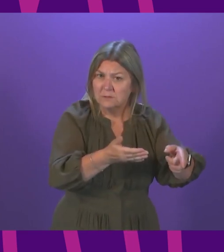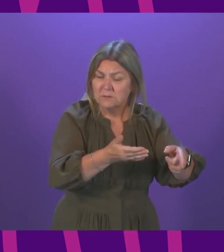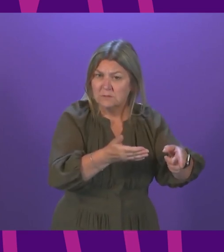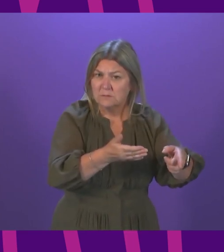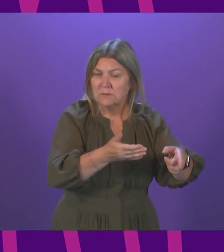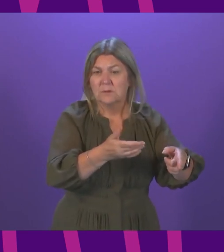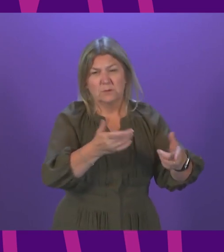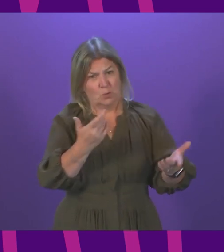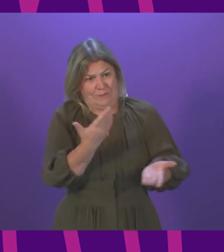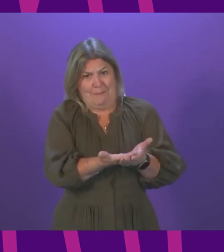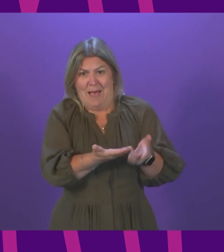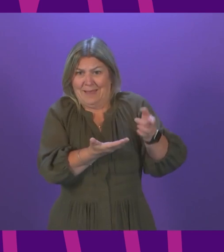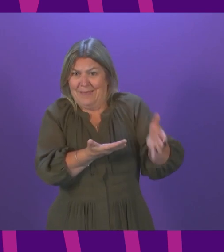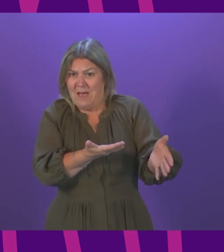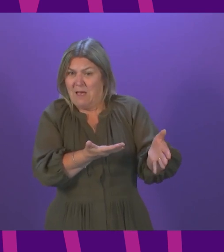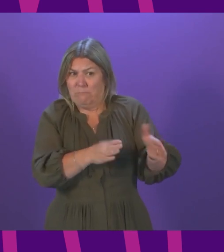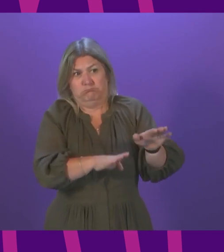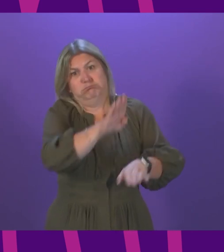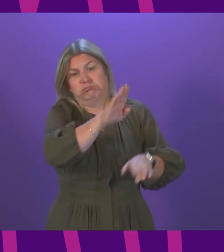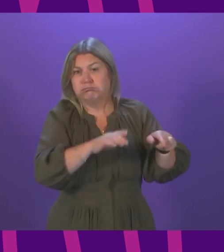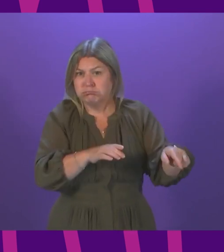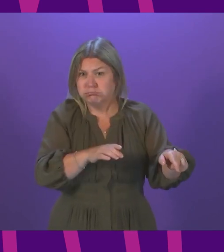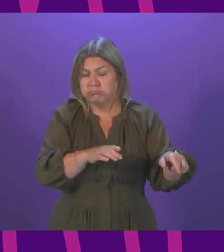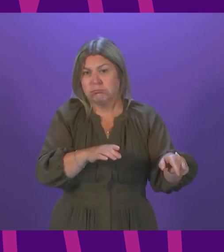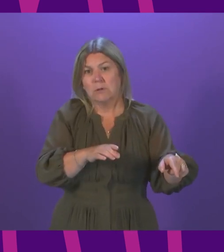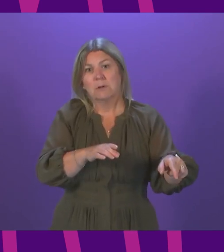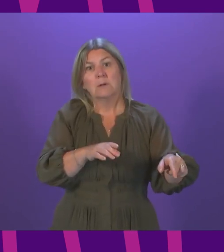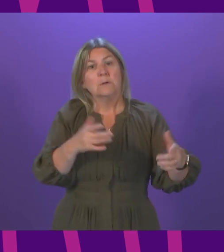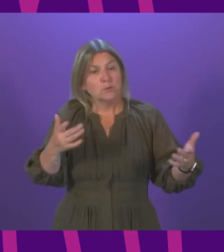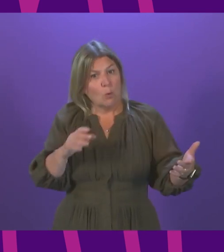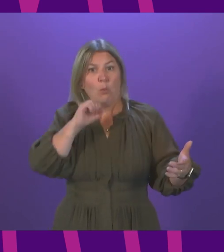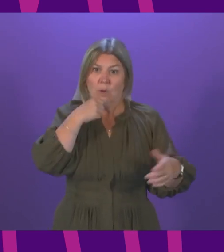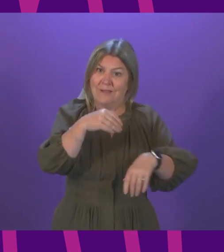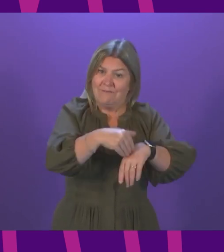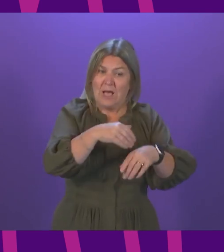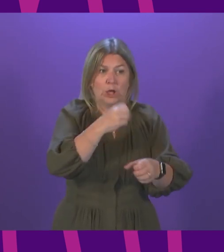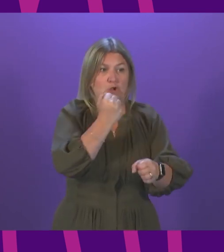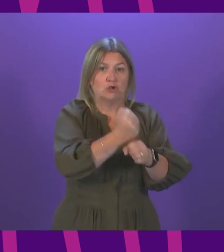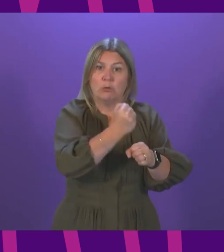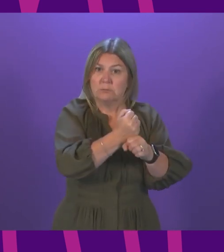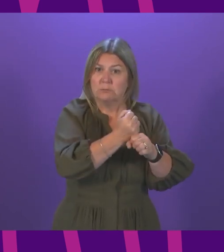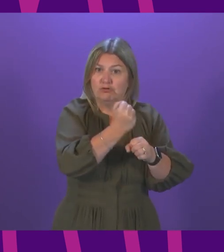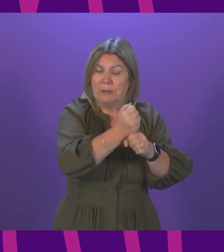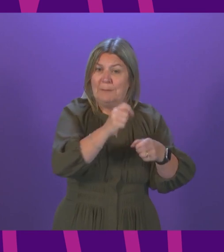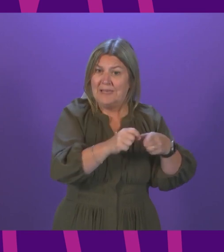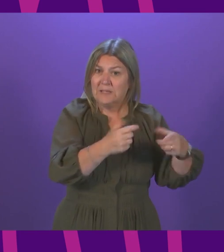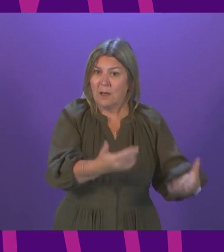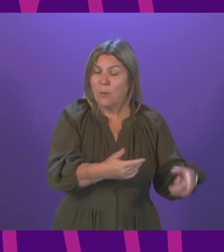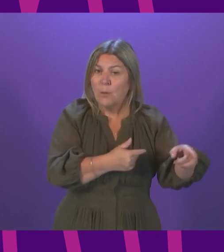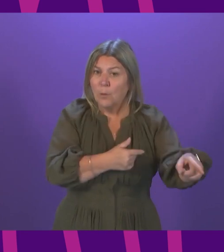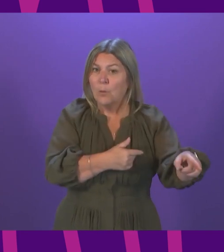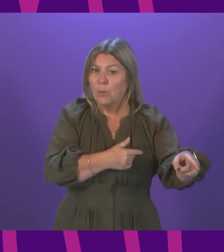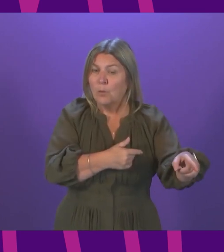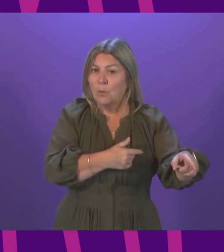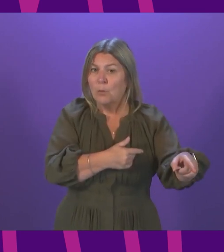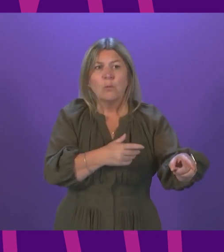increased demand for out-of-hours and emergency services will have on our out-of-hours GPs? And will a similar package of support be put in place for out